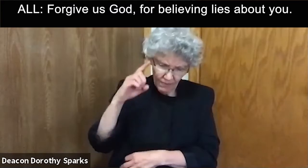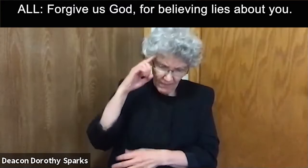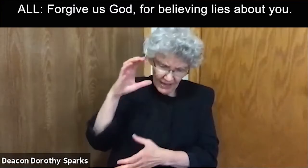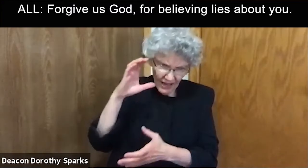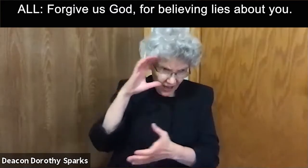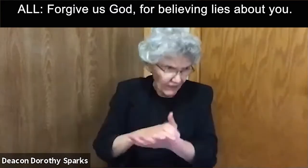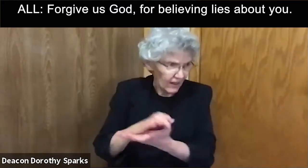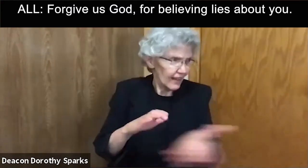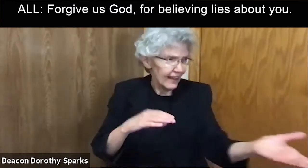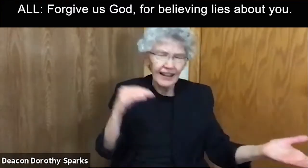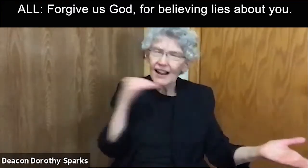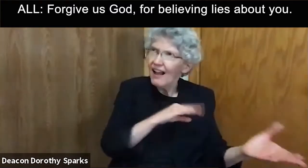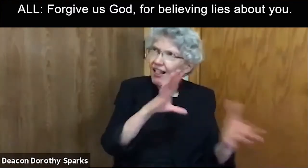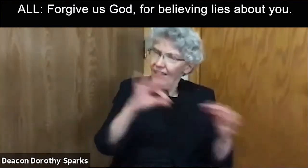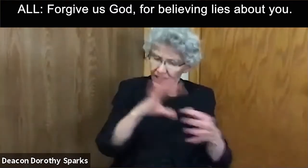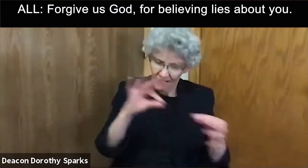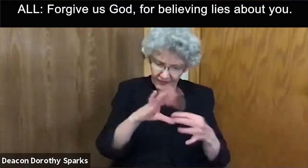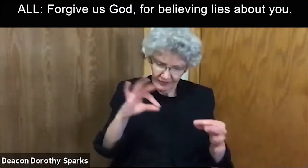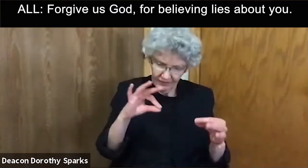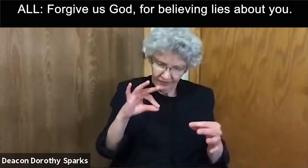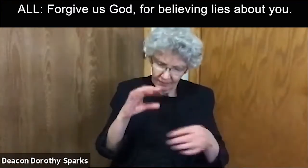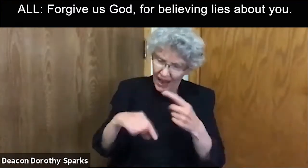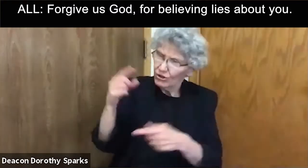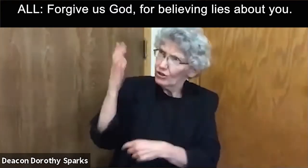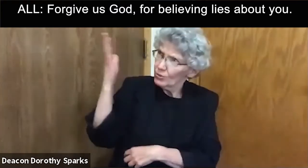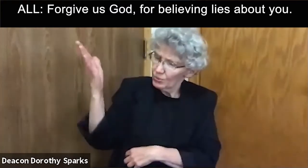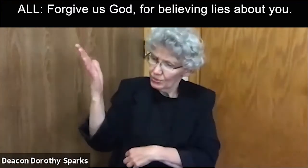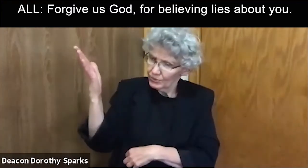Forgive us, God, for believing lies about you.